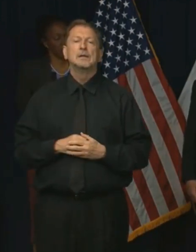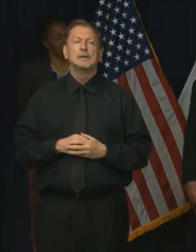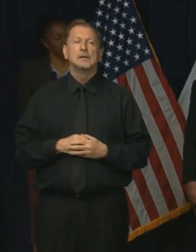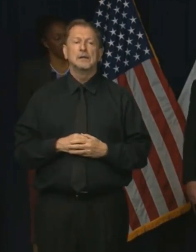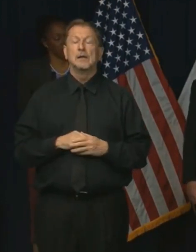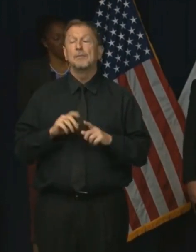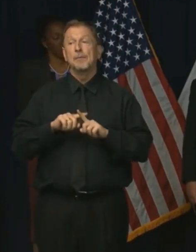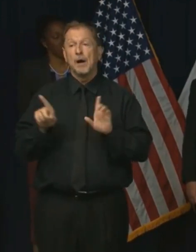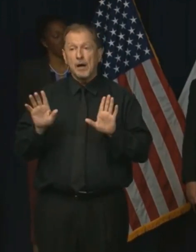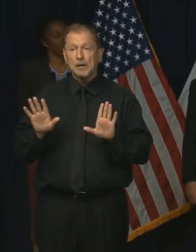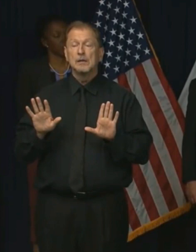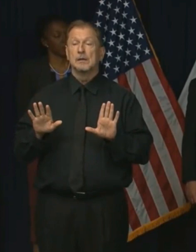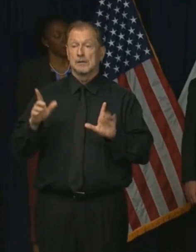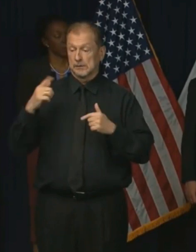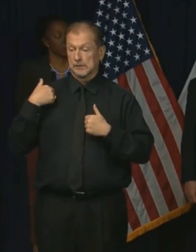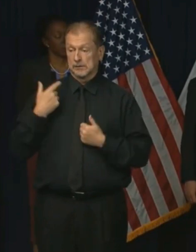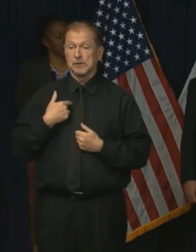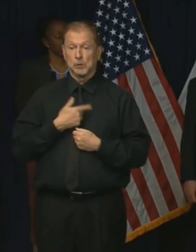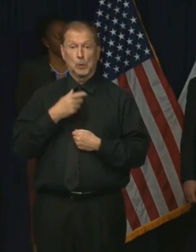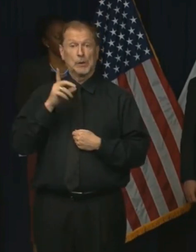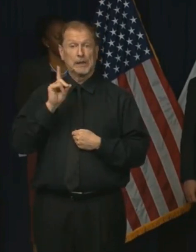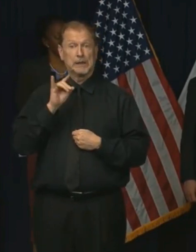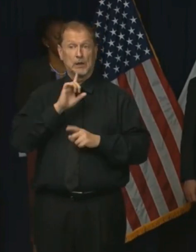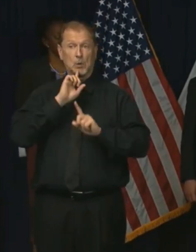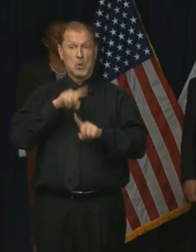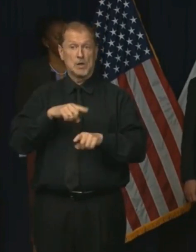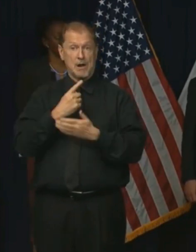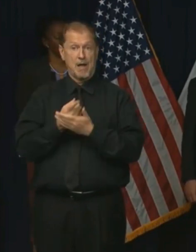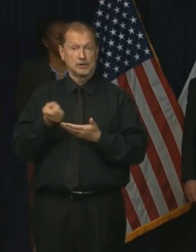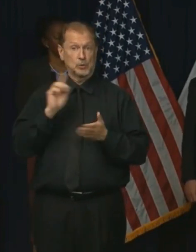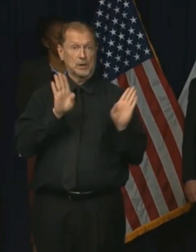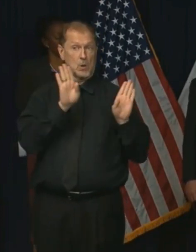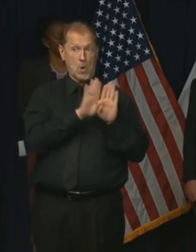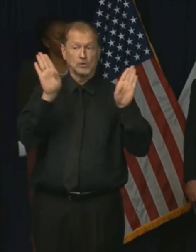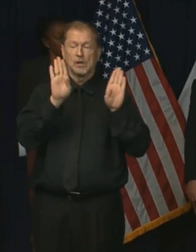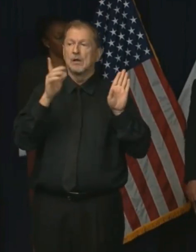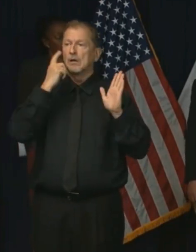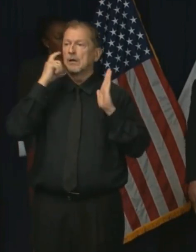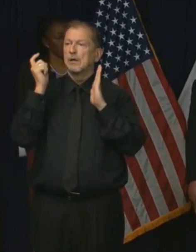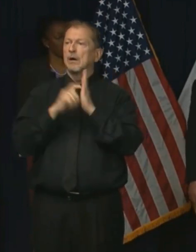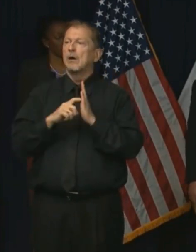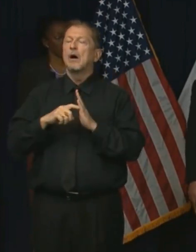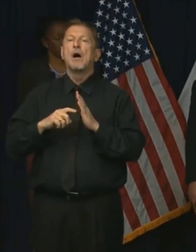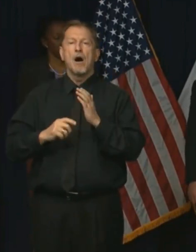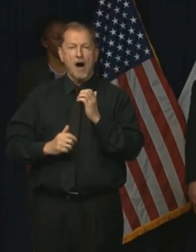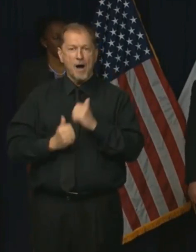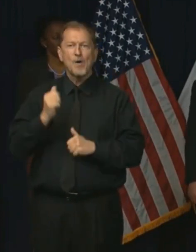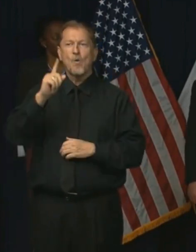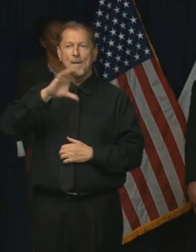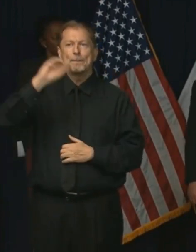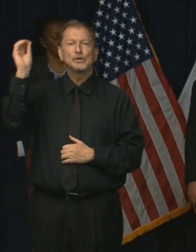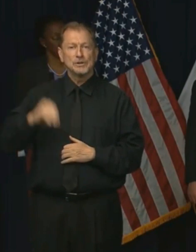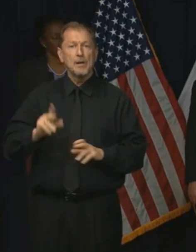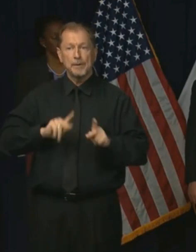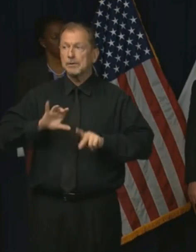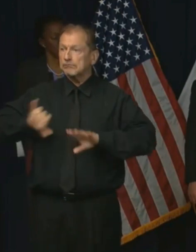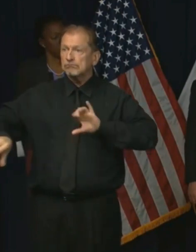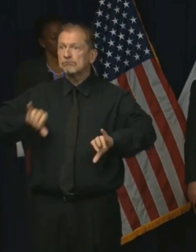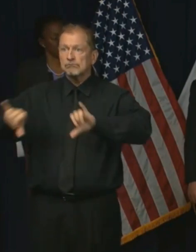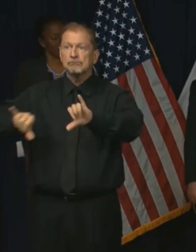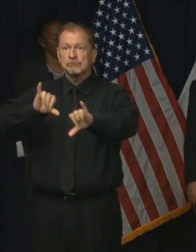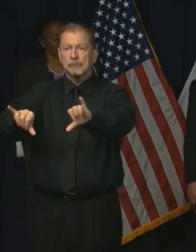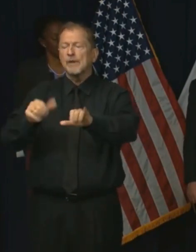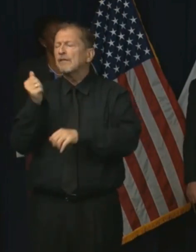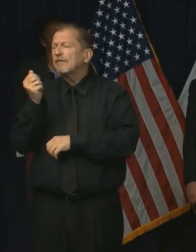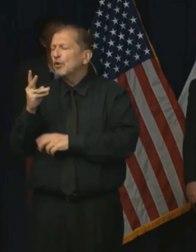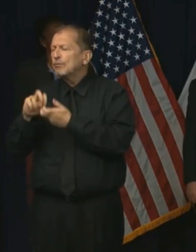gratified that since we entered the order last week, we've seen virtually uniform compliance across the city. A couple of